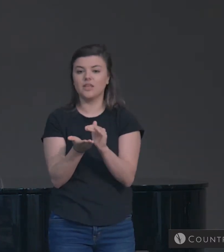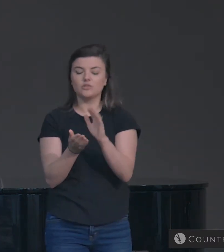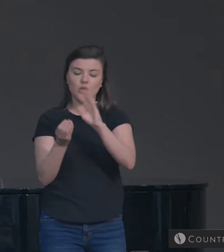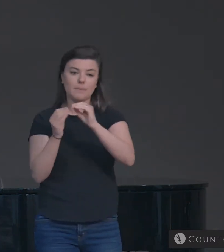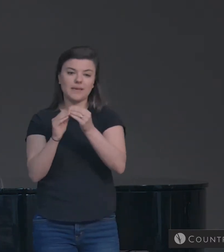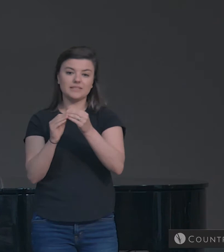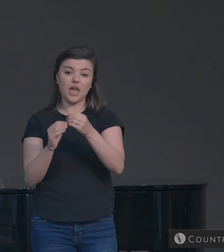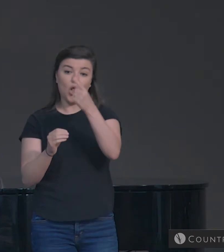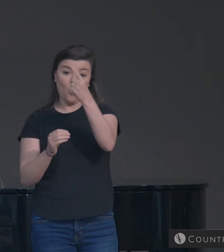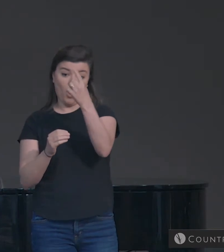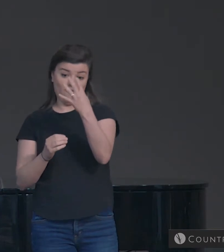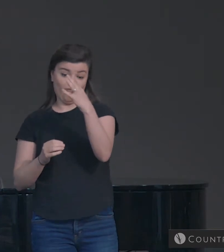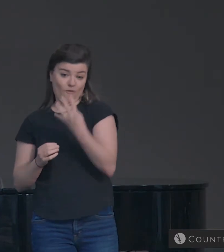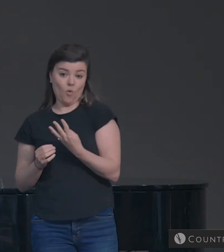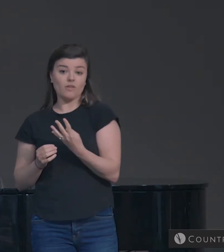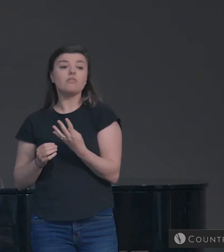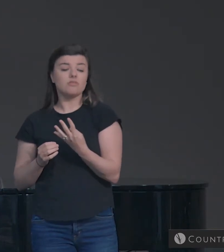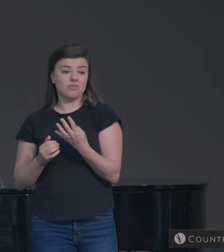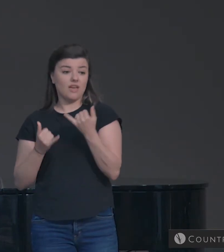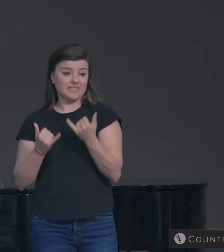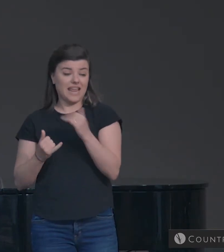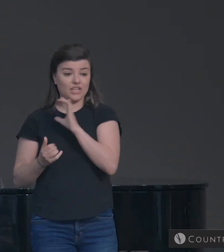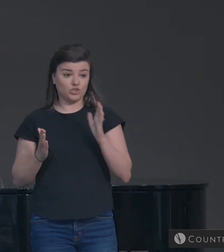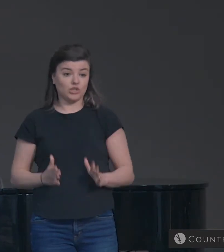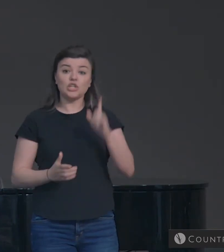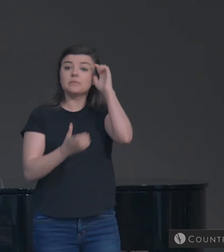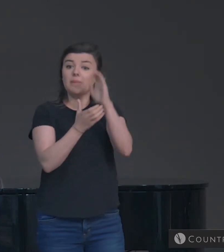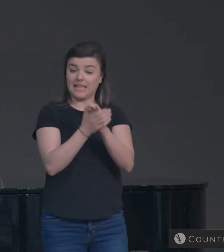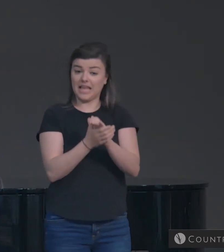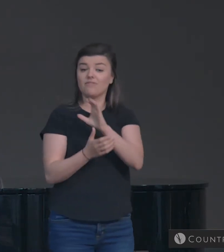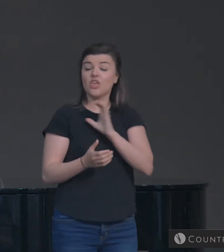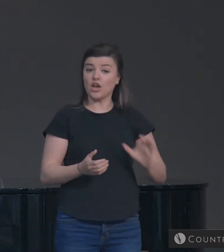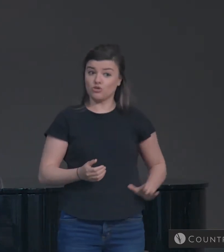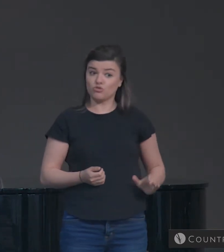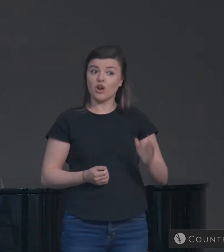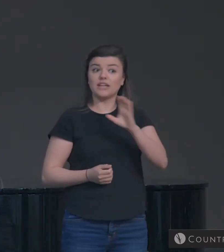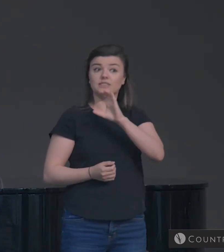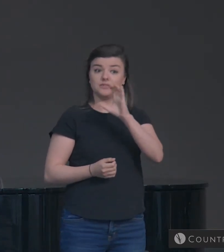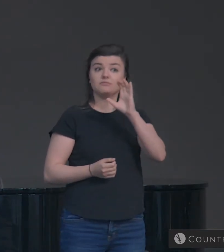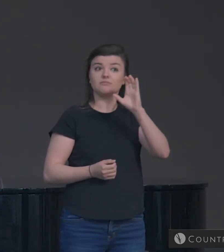than a fourth of today's Christians believe that Christ's return is imminent.